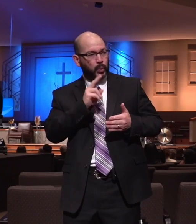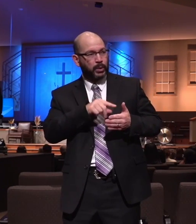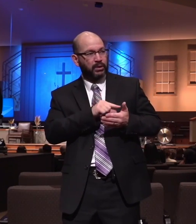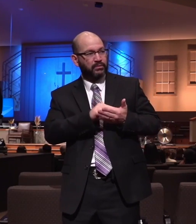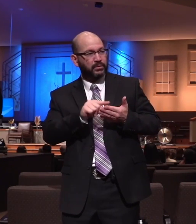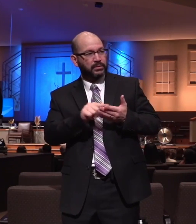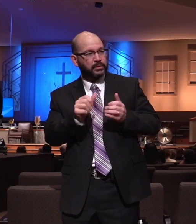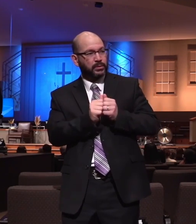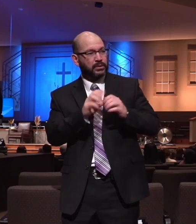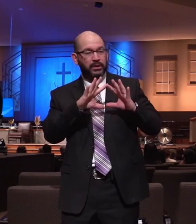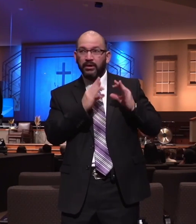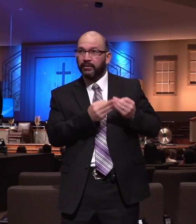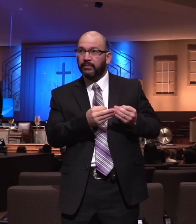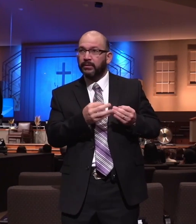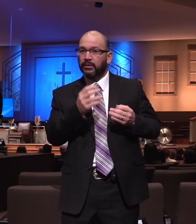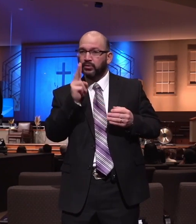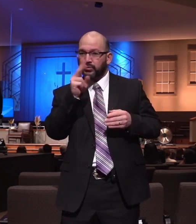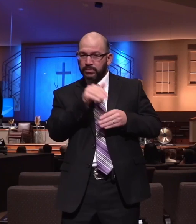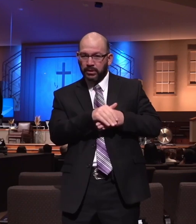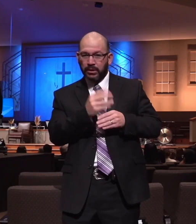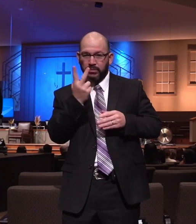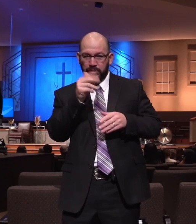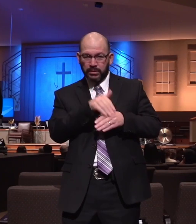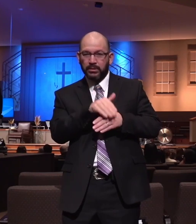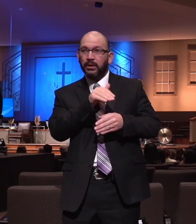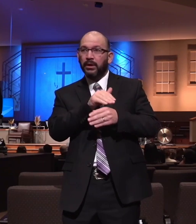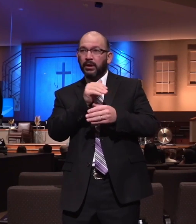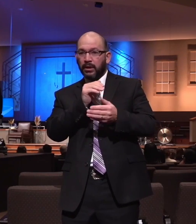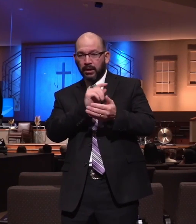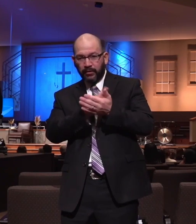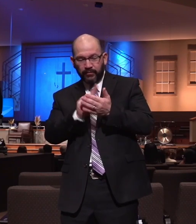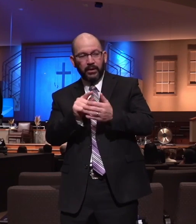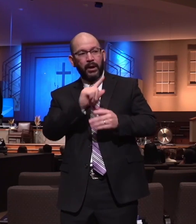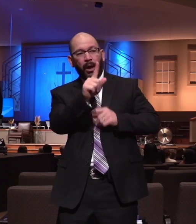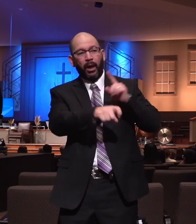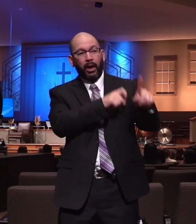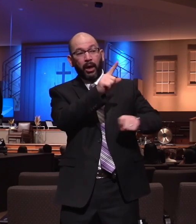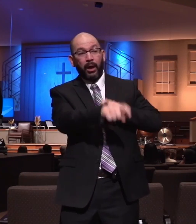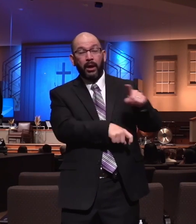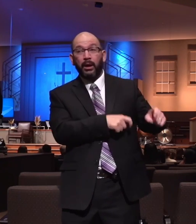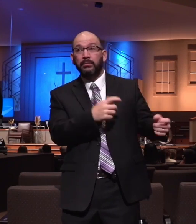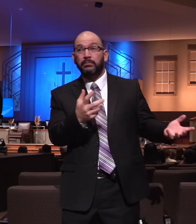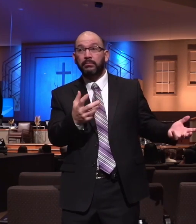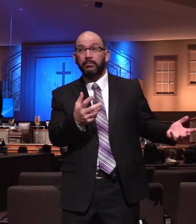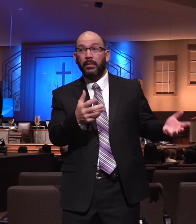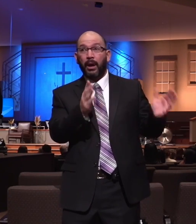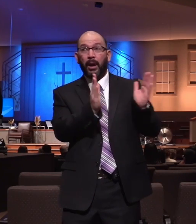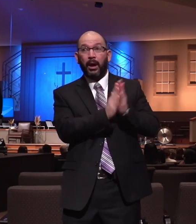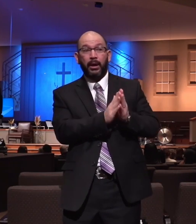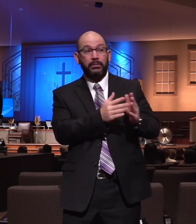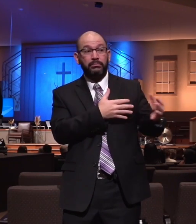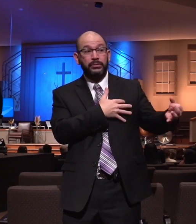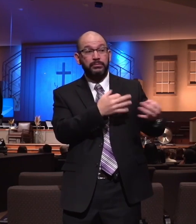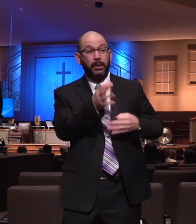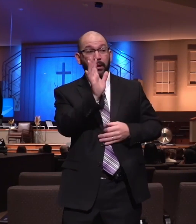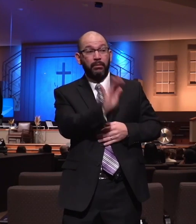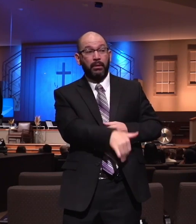two, three nights a week. And then he asks them questions. And he asks them to tell what they got from